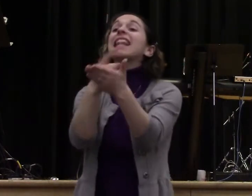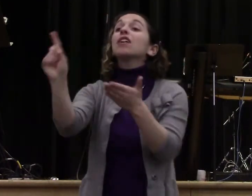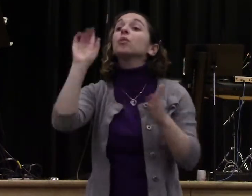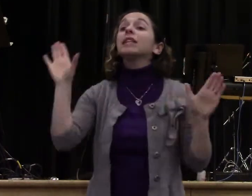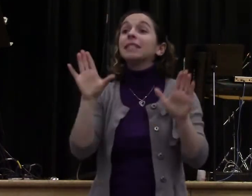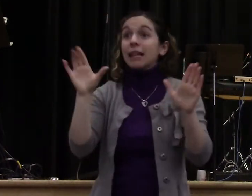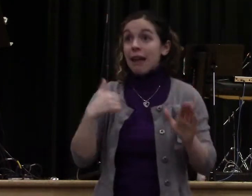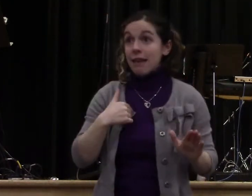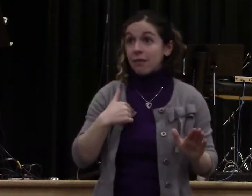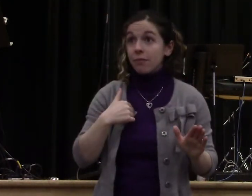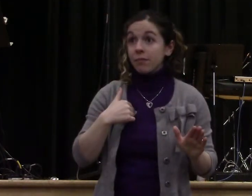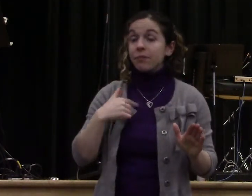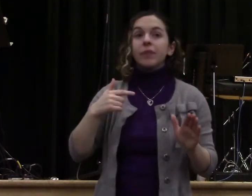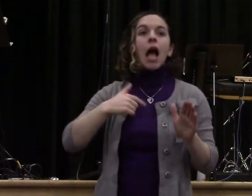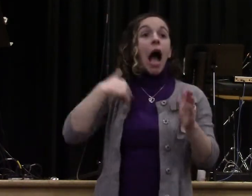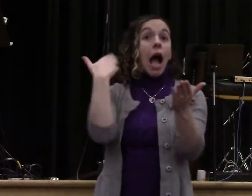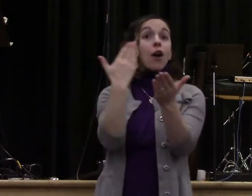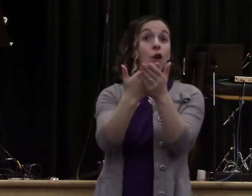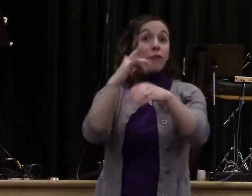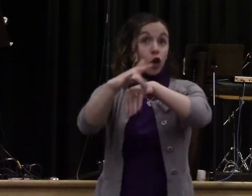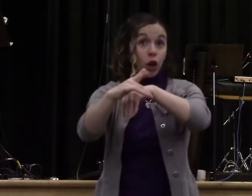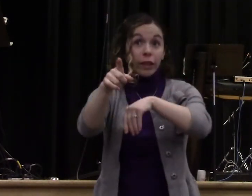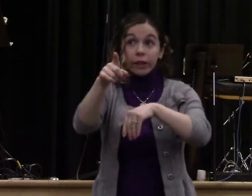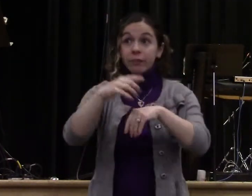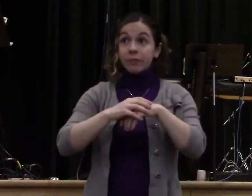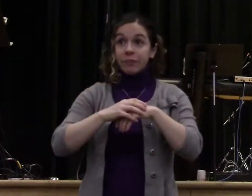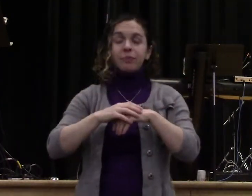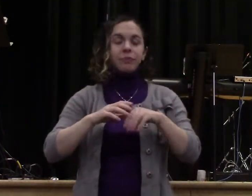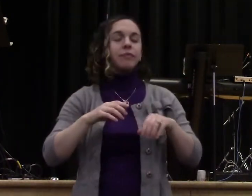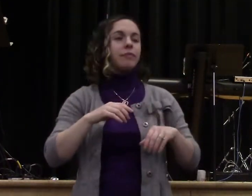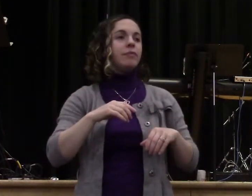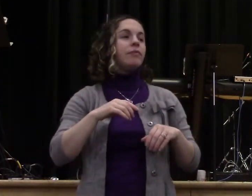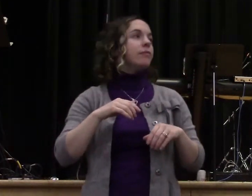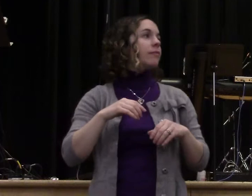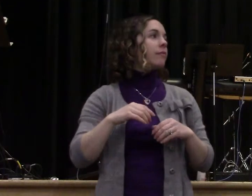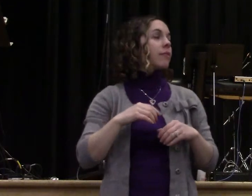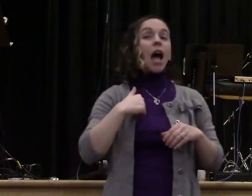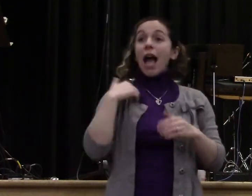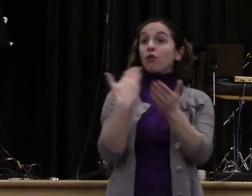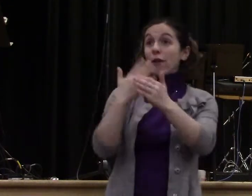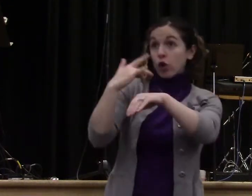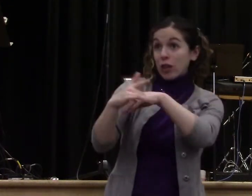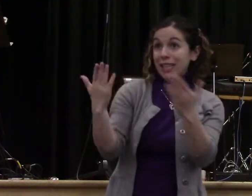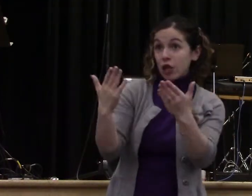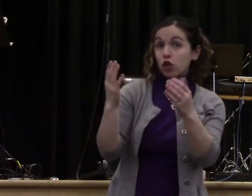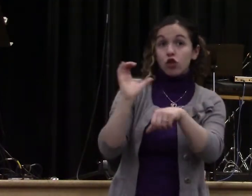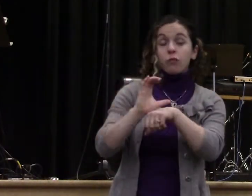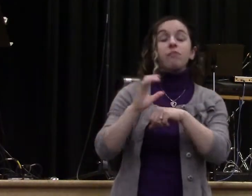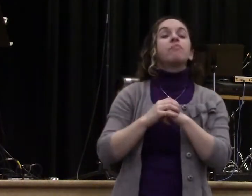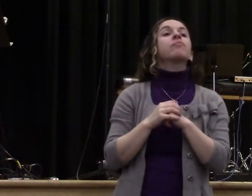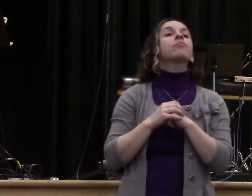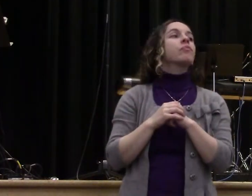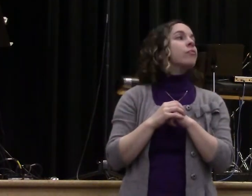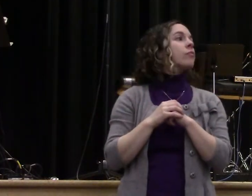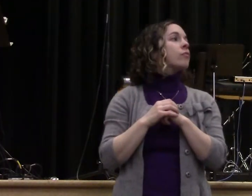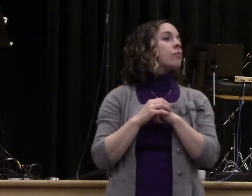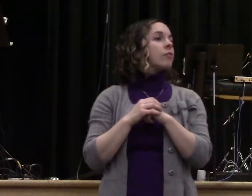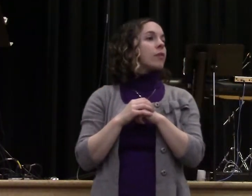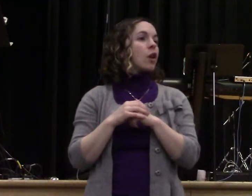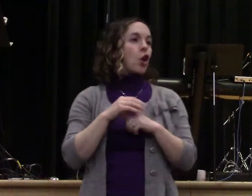and she's with the men, a bunch of the men and women are on a trip to Oklahoma. And so I'm driving, my wife's here. I hope I told you